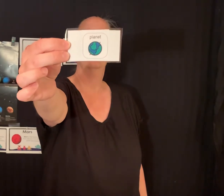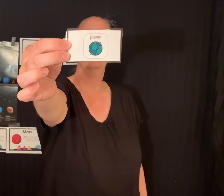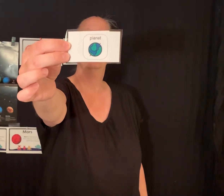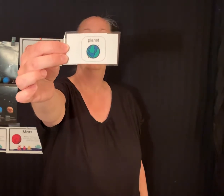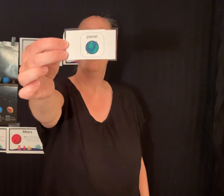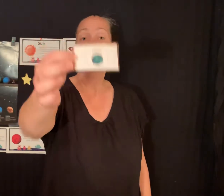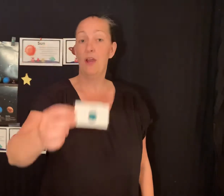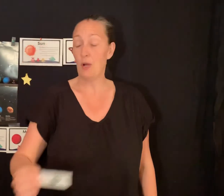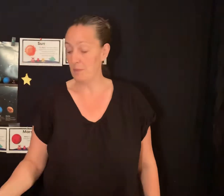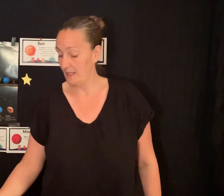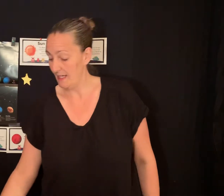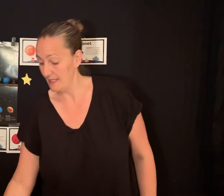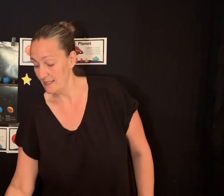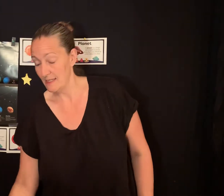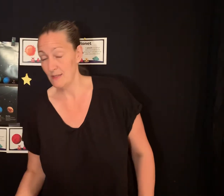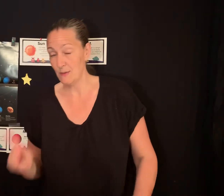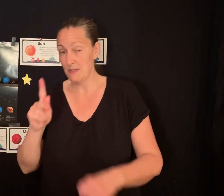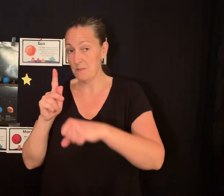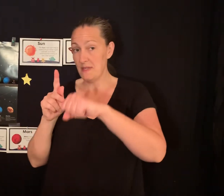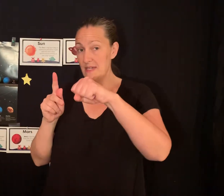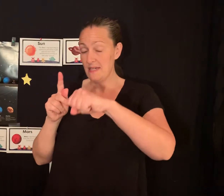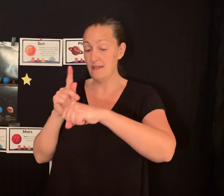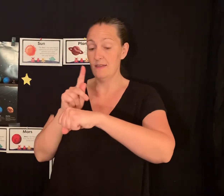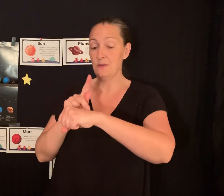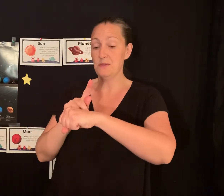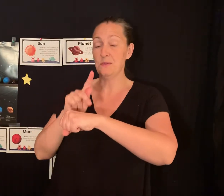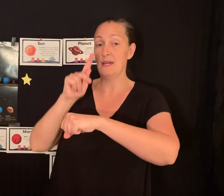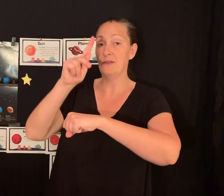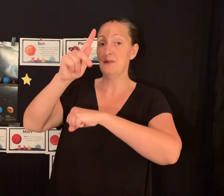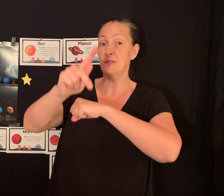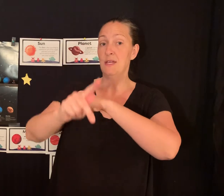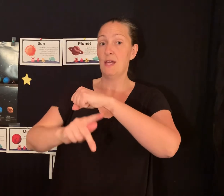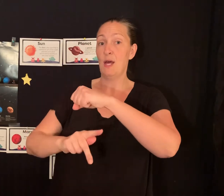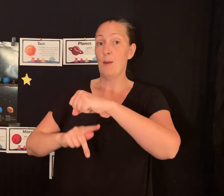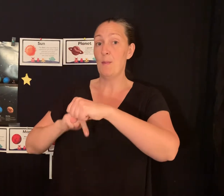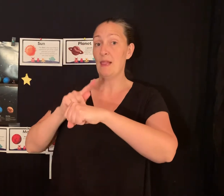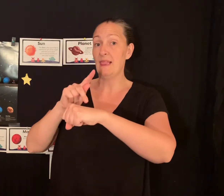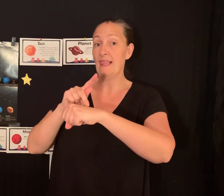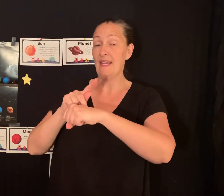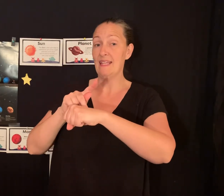There are planets. So, it's a P. goes around. Planet.